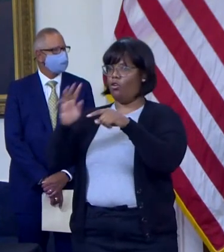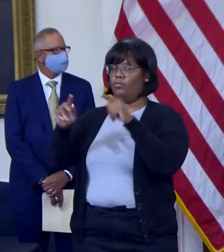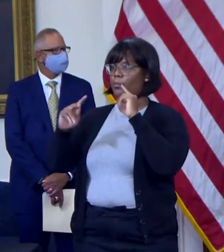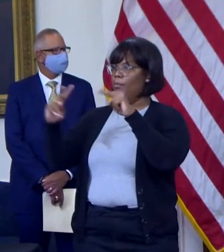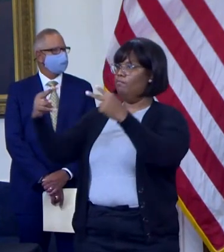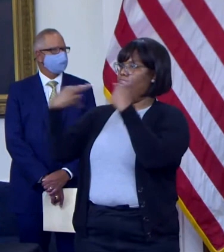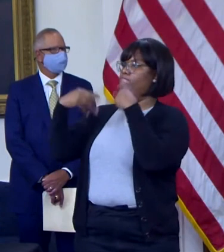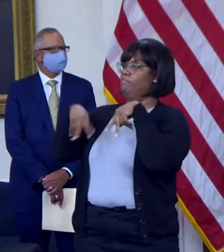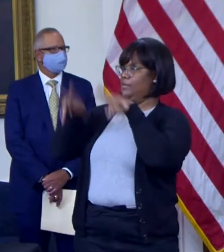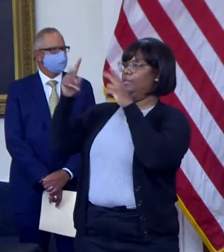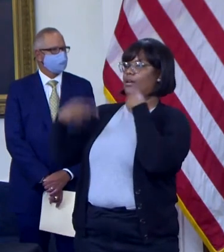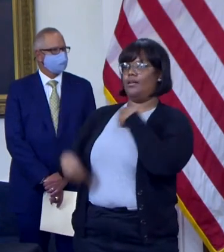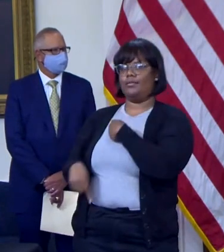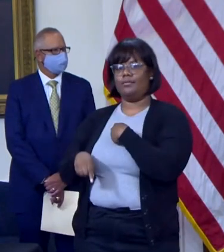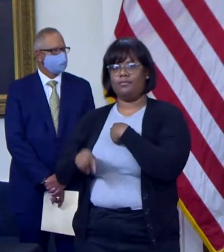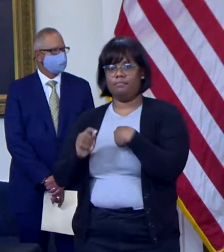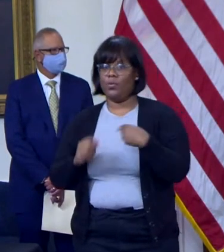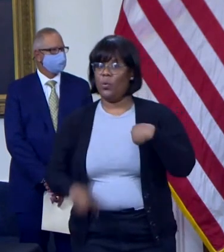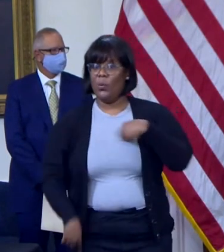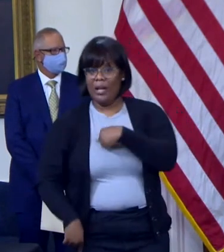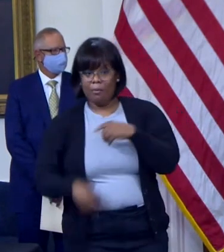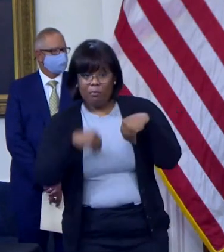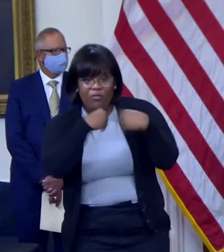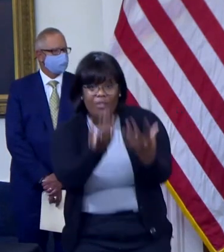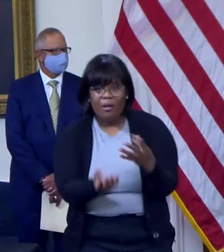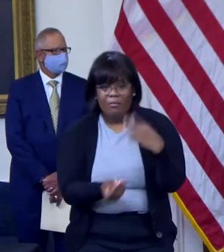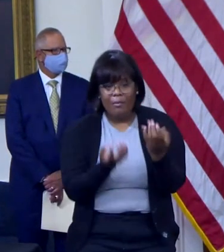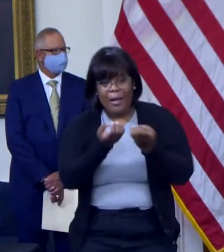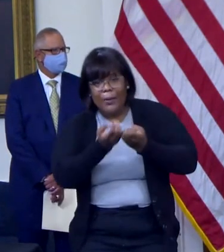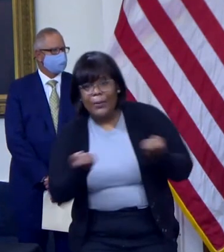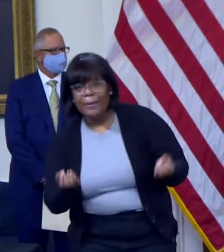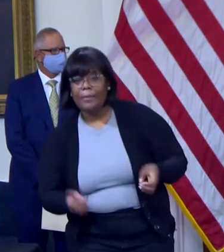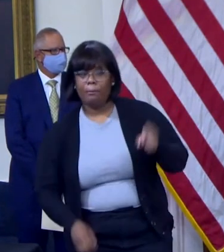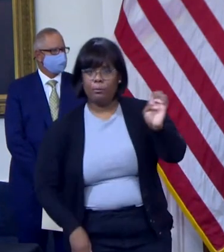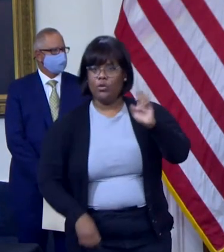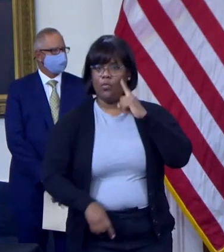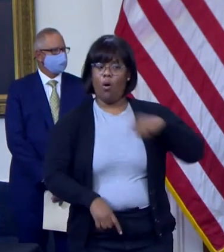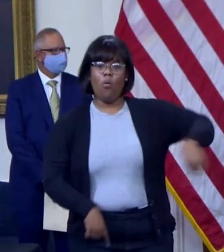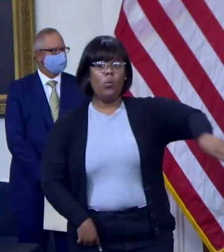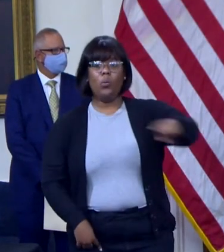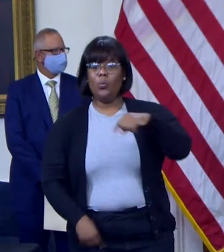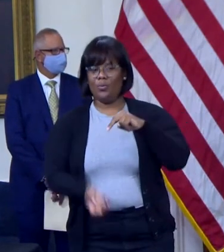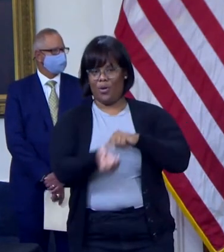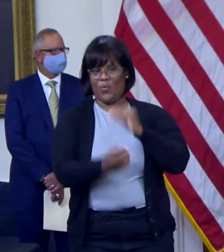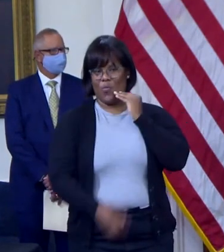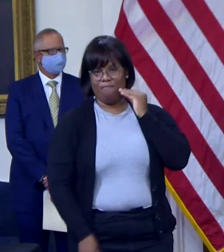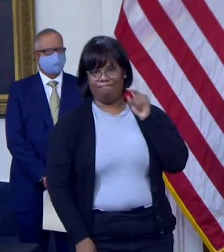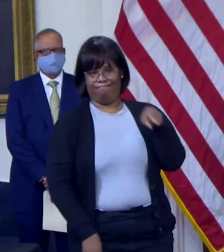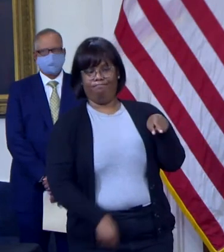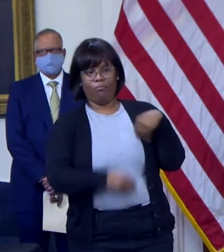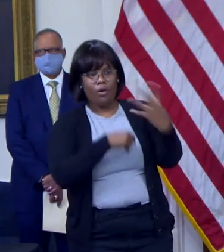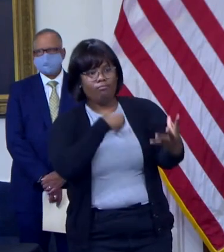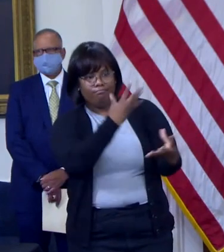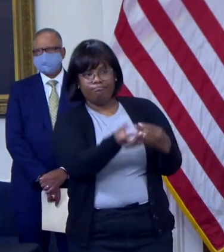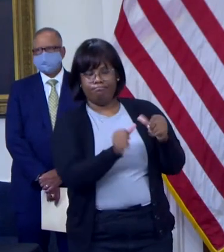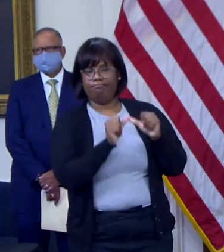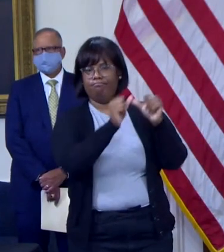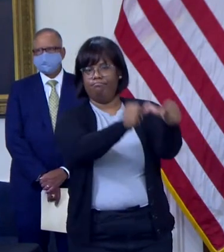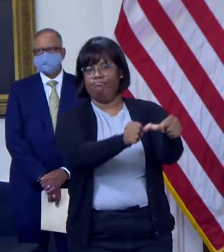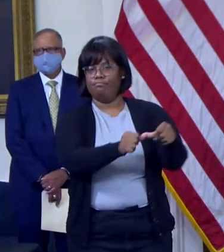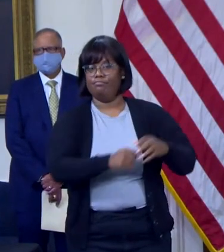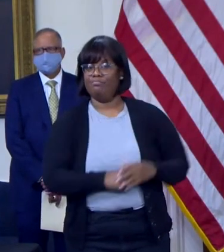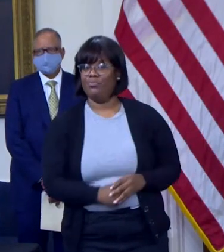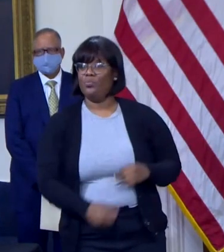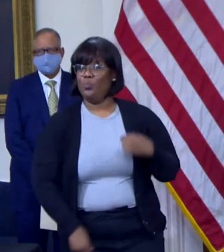emergency care supplies and equipment to overburdened nursing homes. We were also one of the first states in America